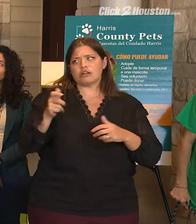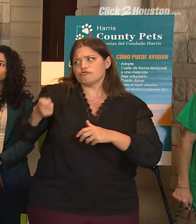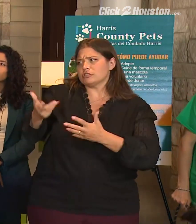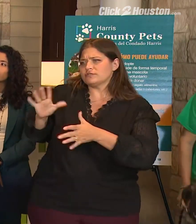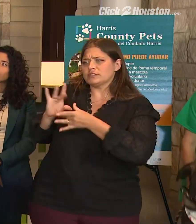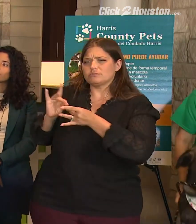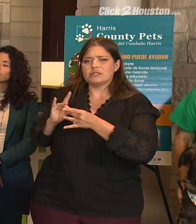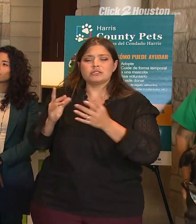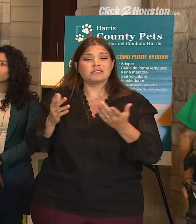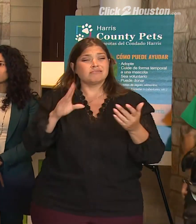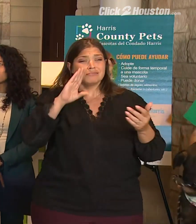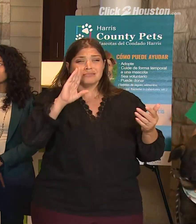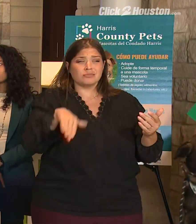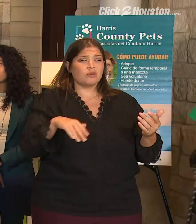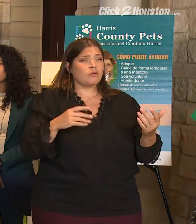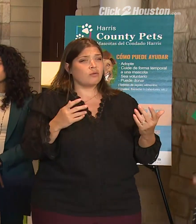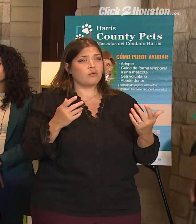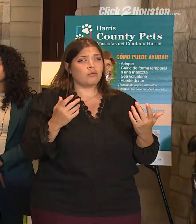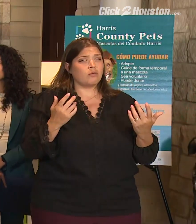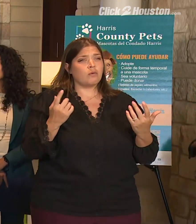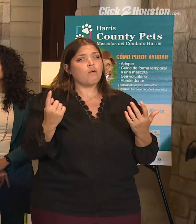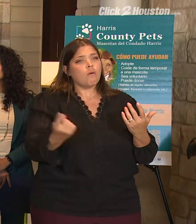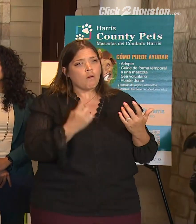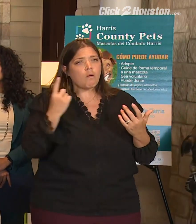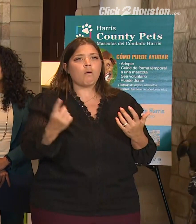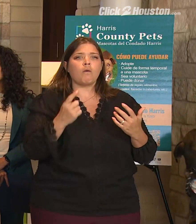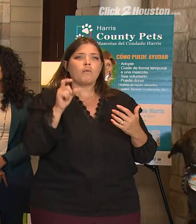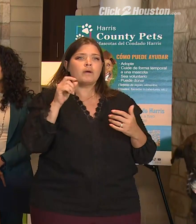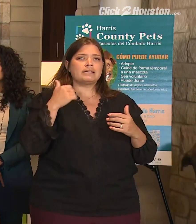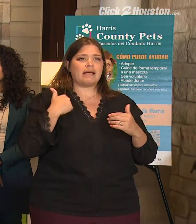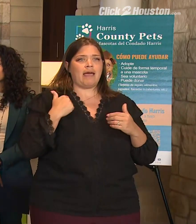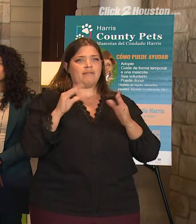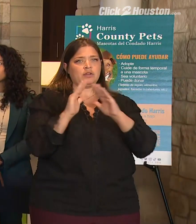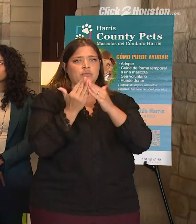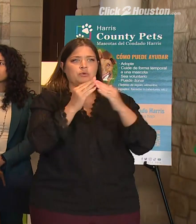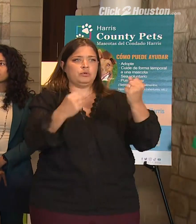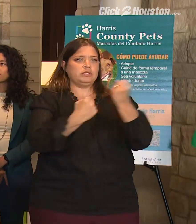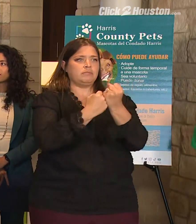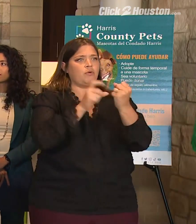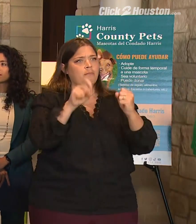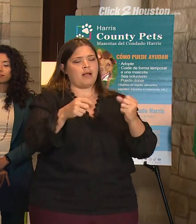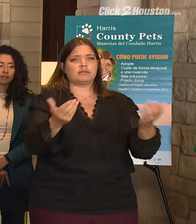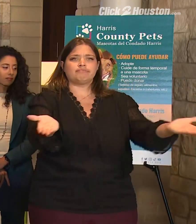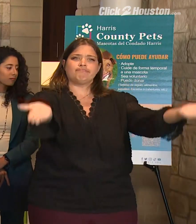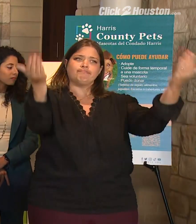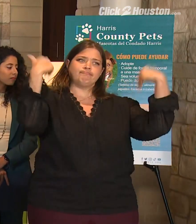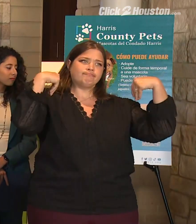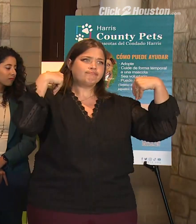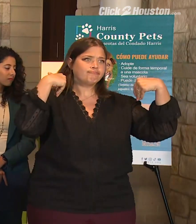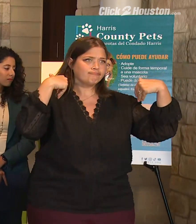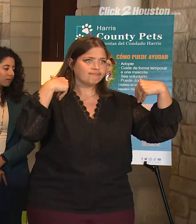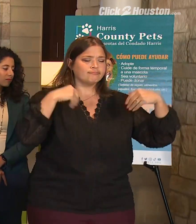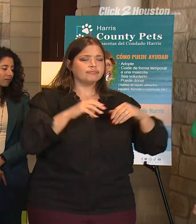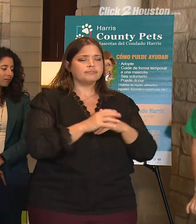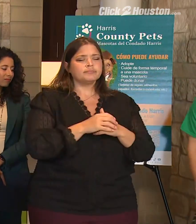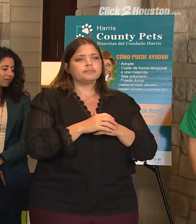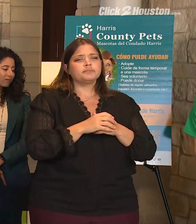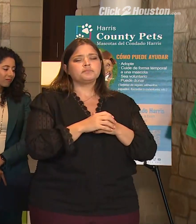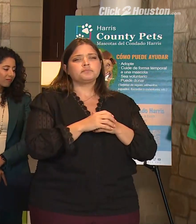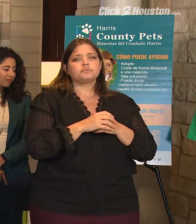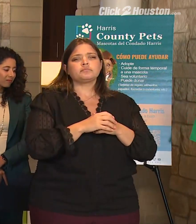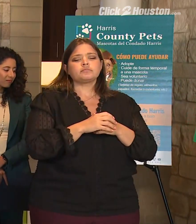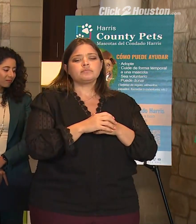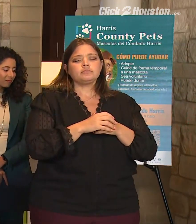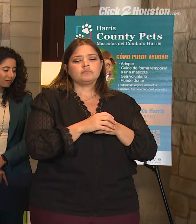we can never have enough support from the broader community for the work that's being done here. But I do want